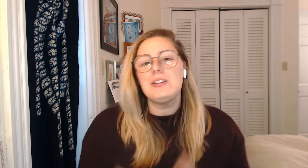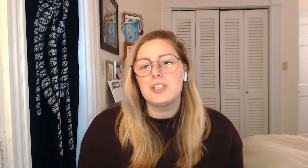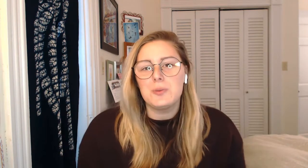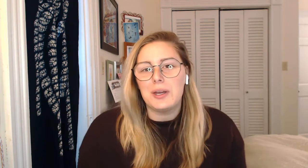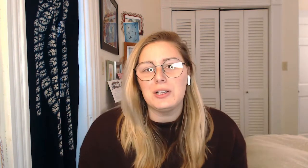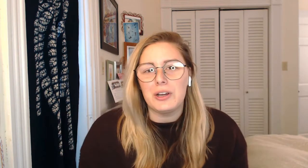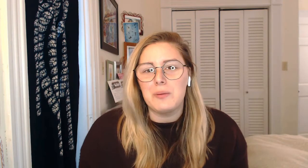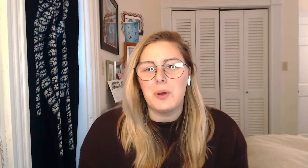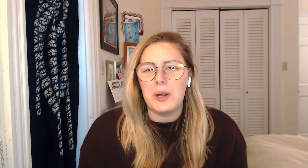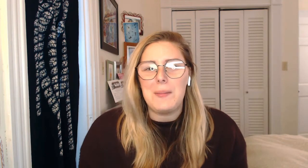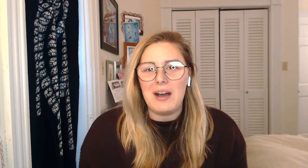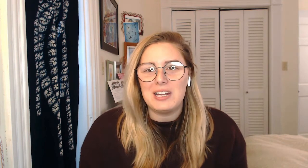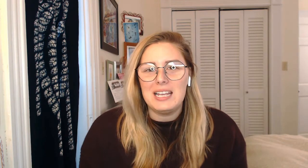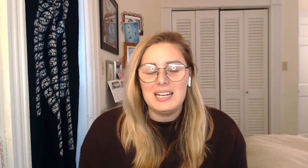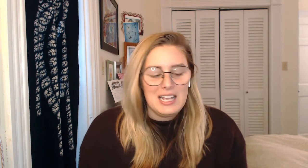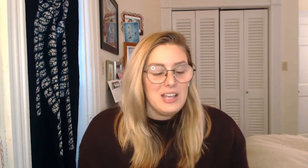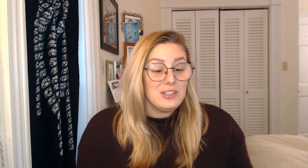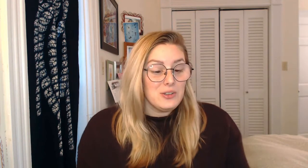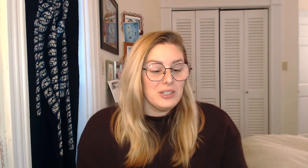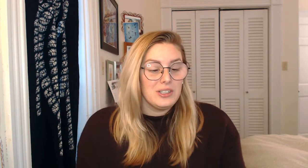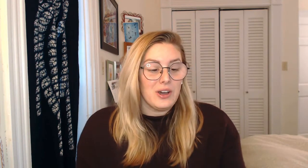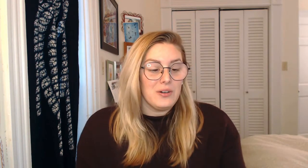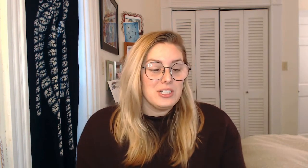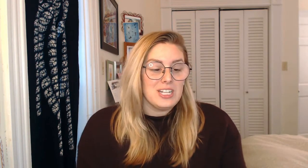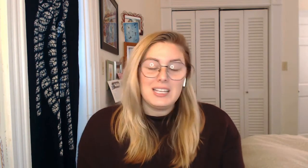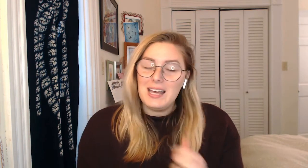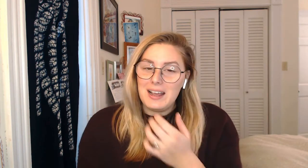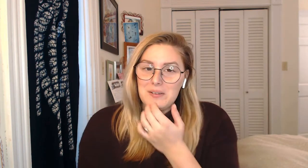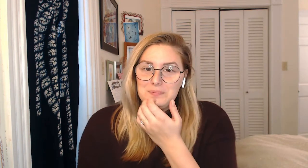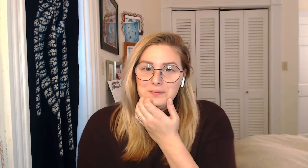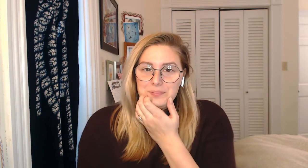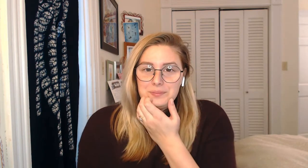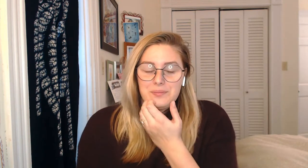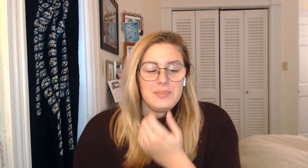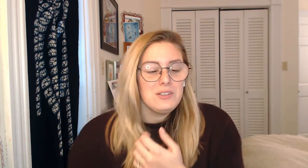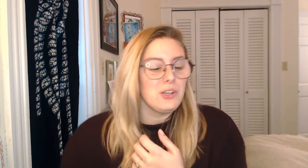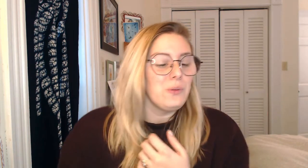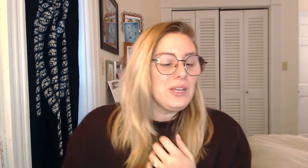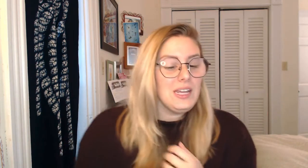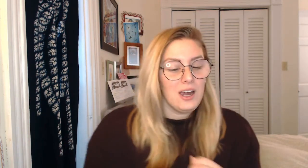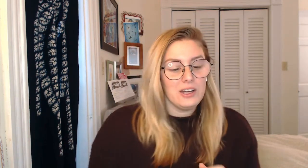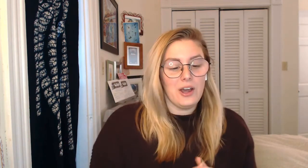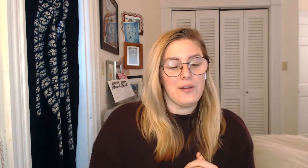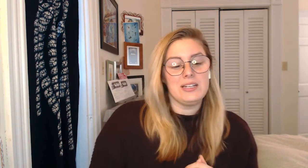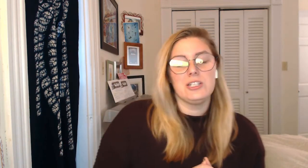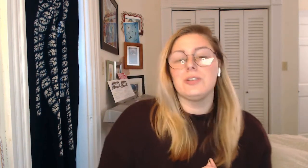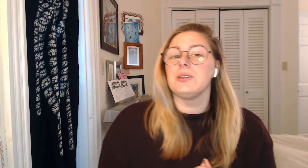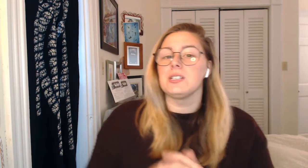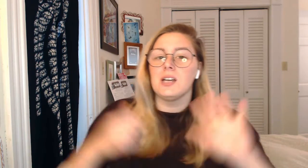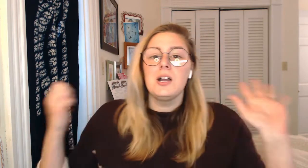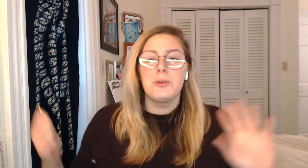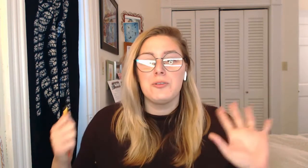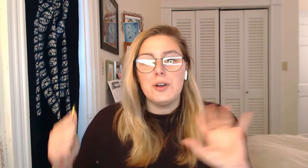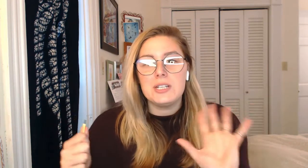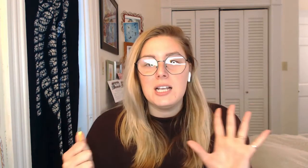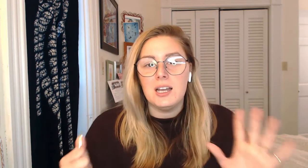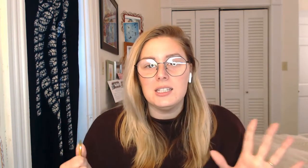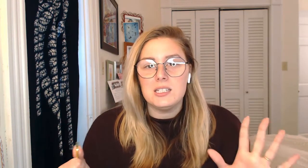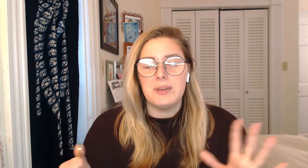just want to learn more about it, you can go check that out. So we are going to, the song we're focusing on this month